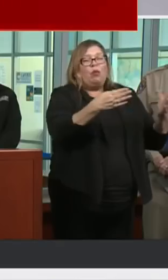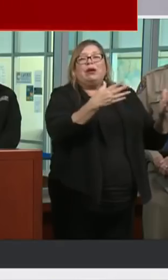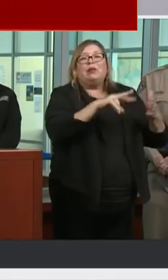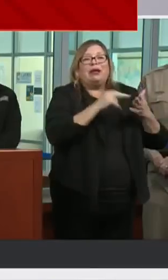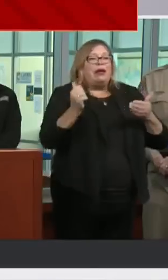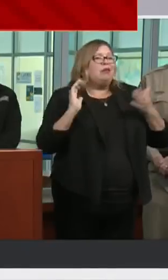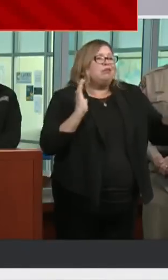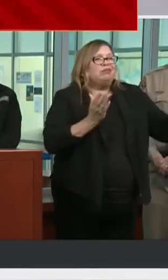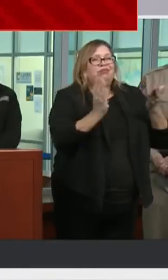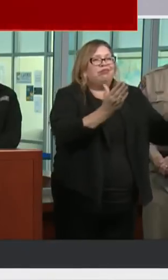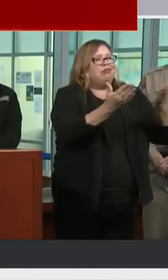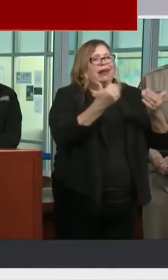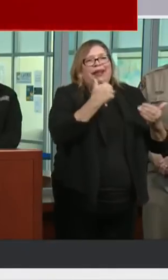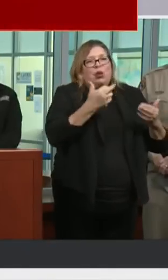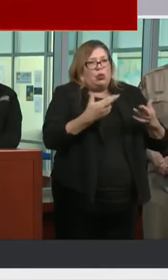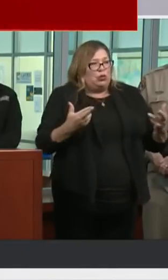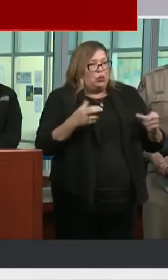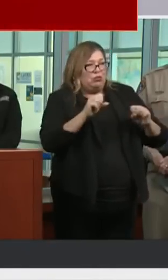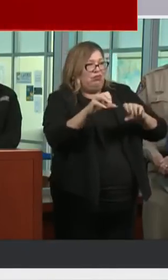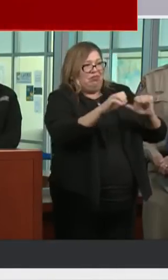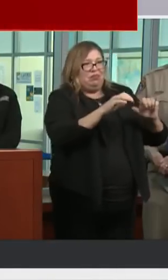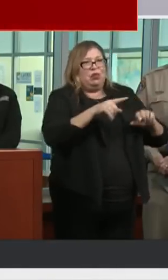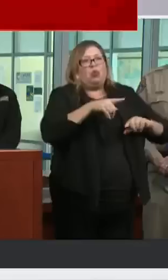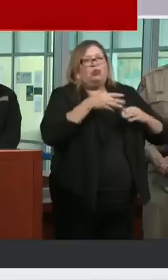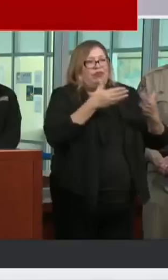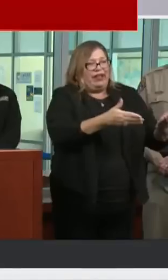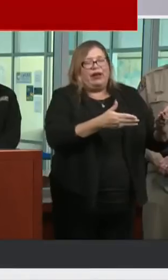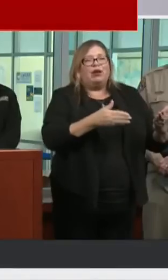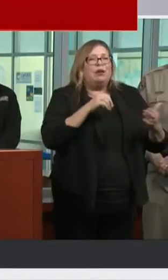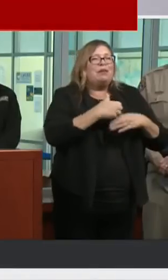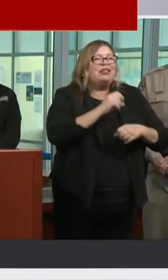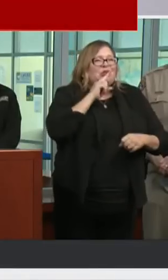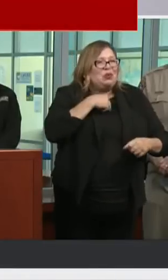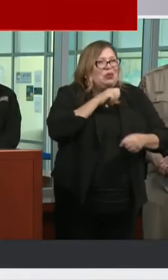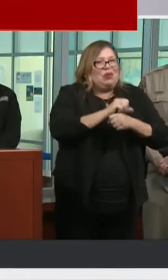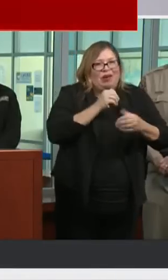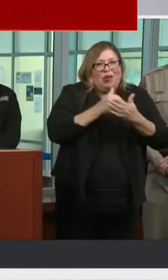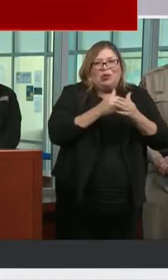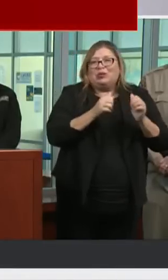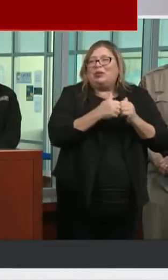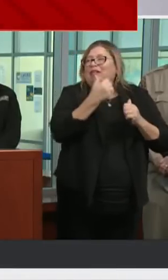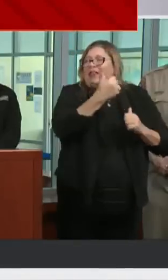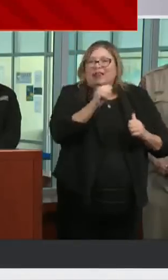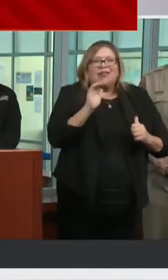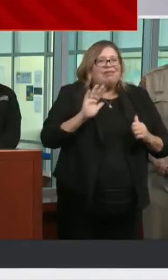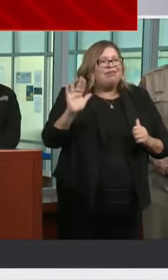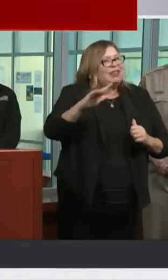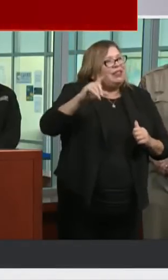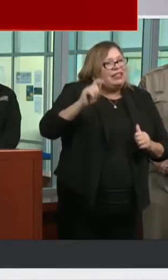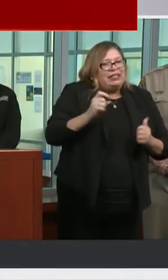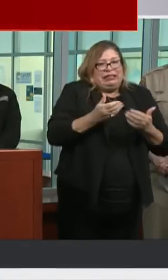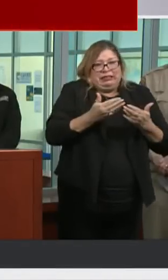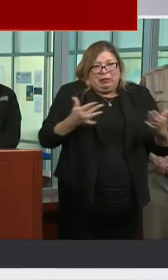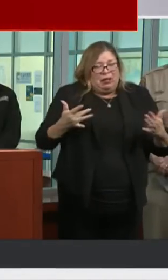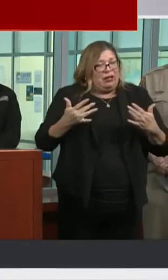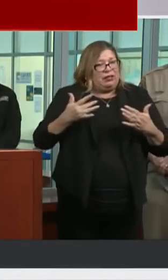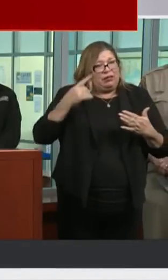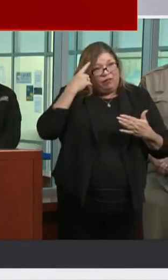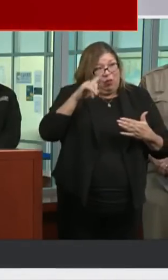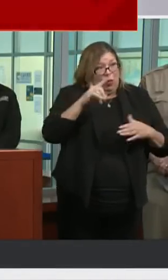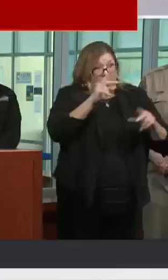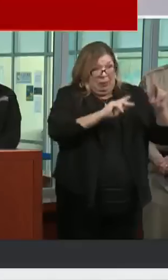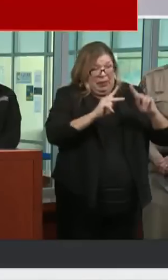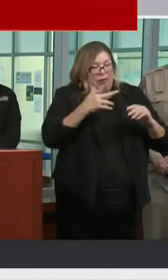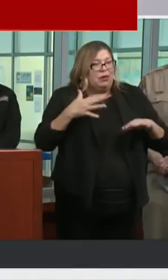the needs of Humboldt County. So we're working very closely with these state agencies to bring in commodities and other items that may be needed for the